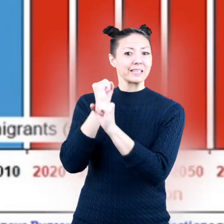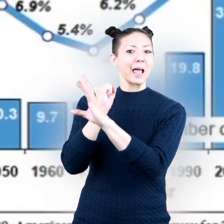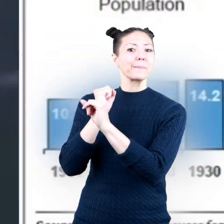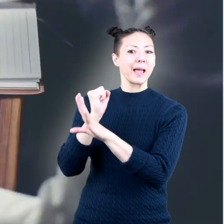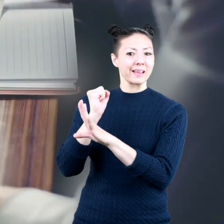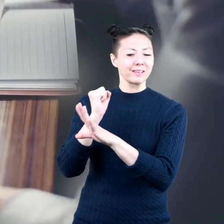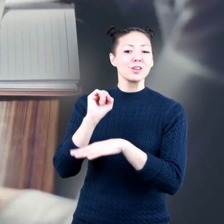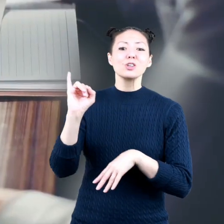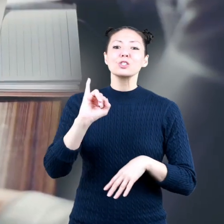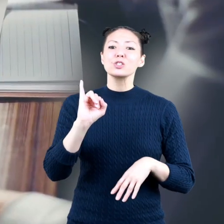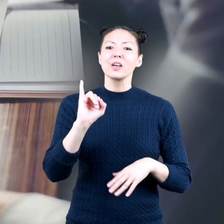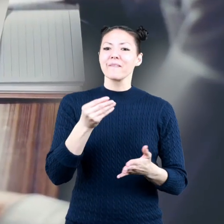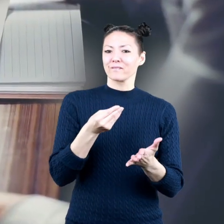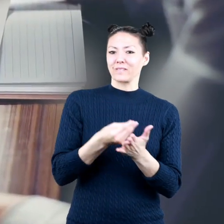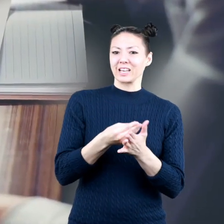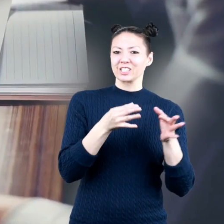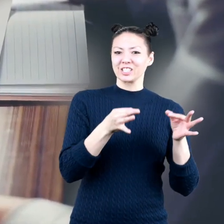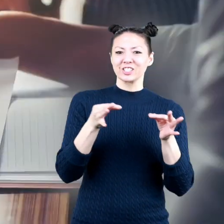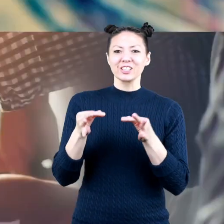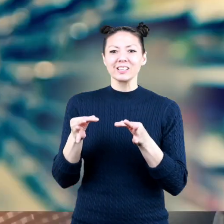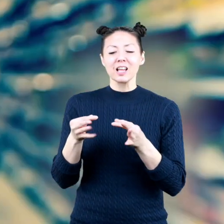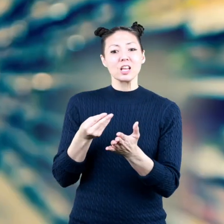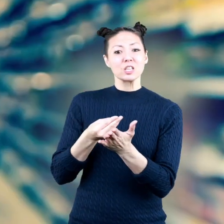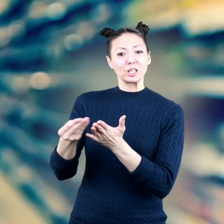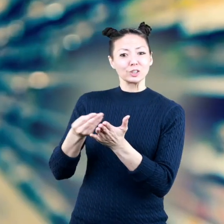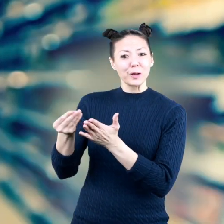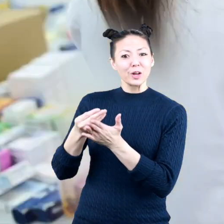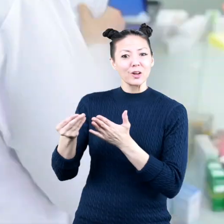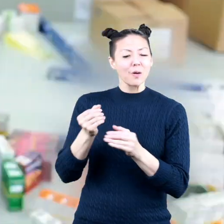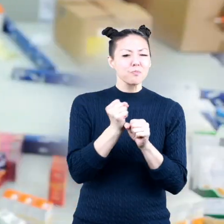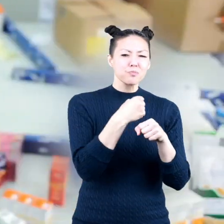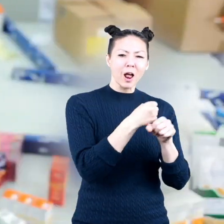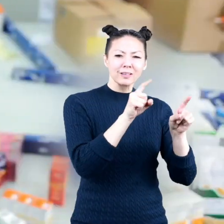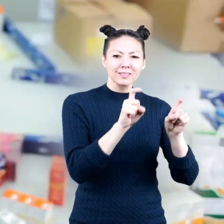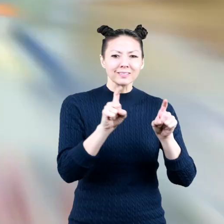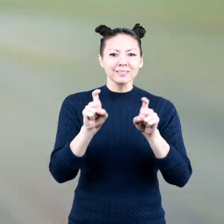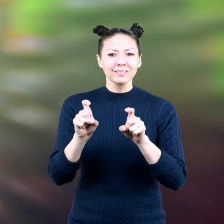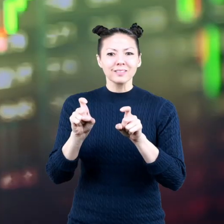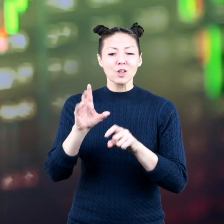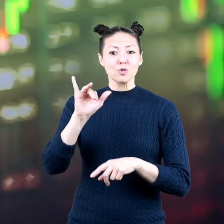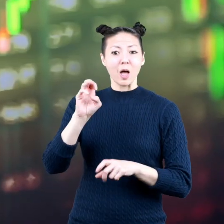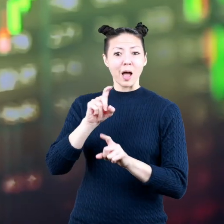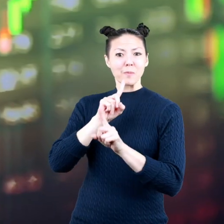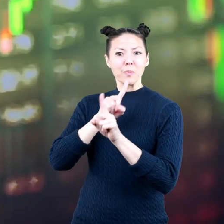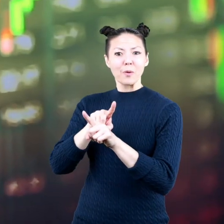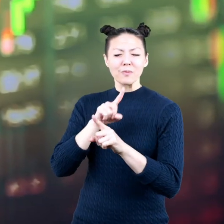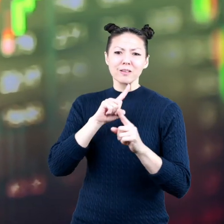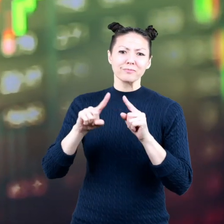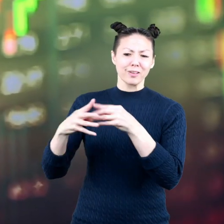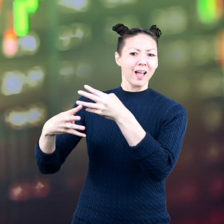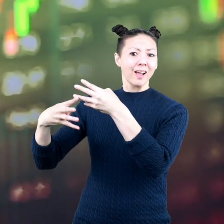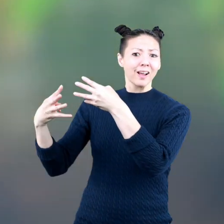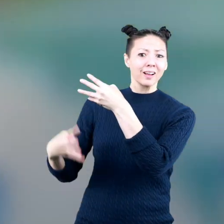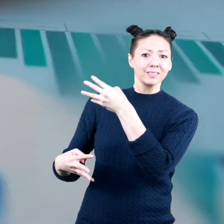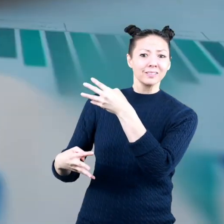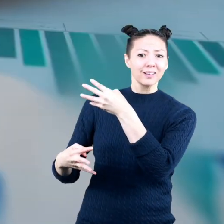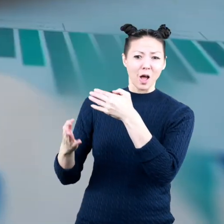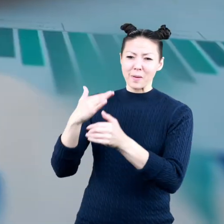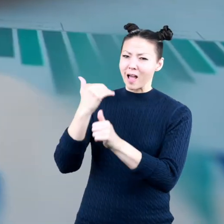insurance and financial decisions consumer goods product testing crime reports and many more almost everyone